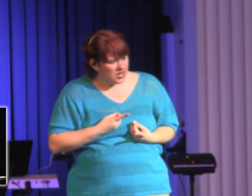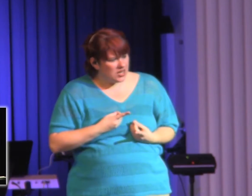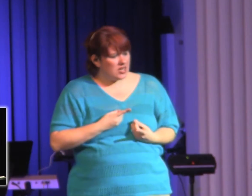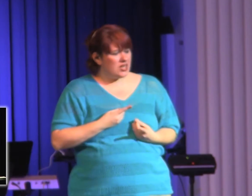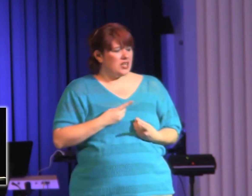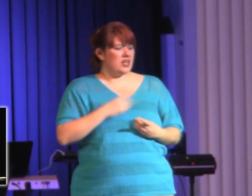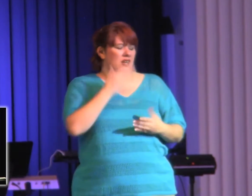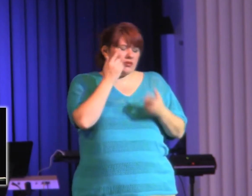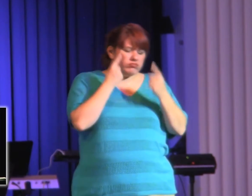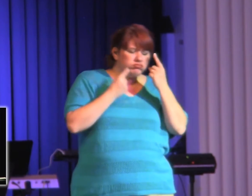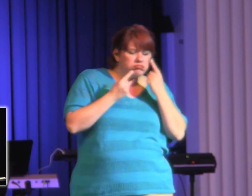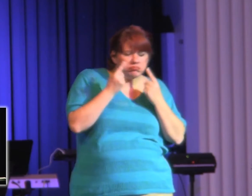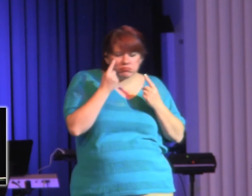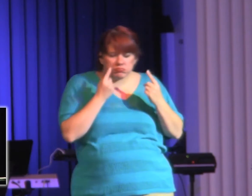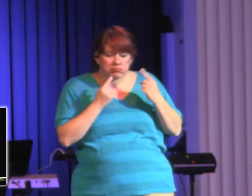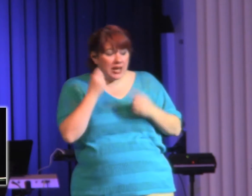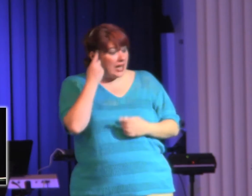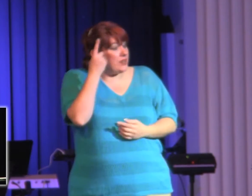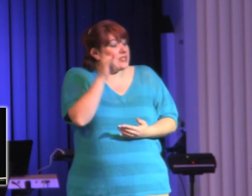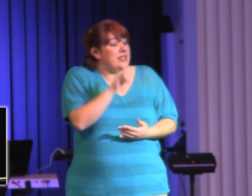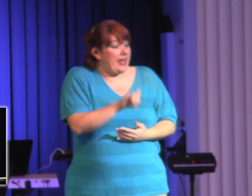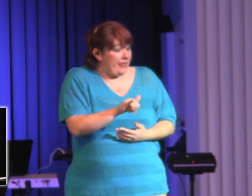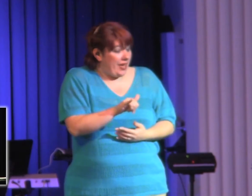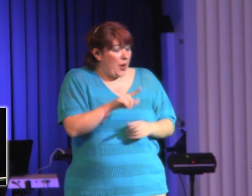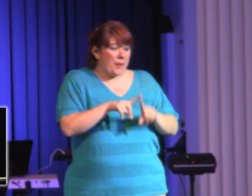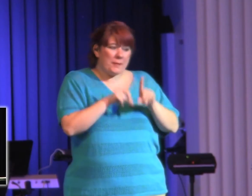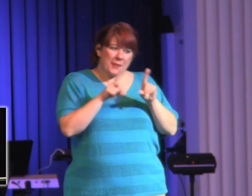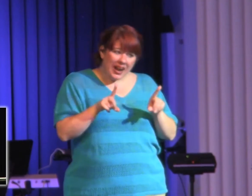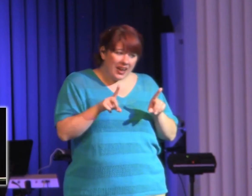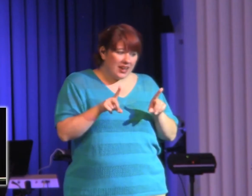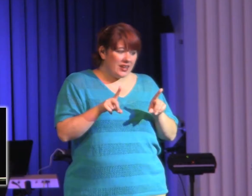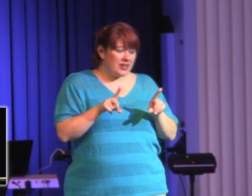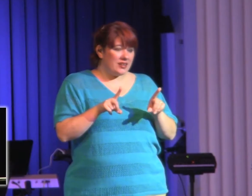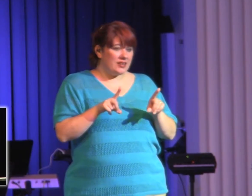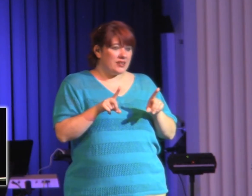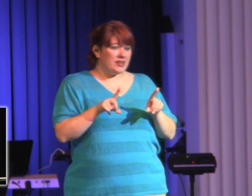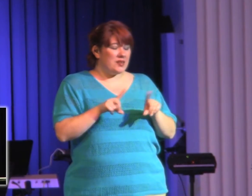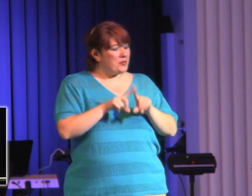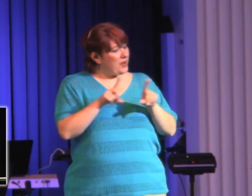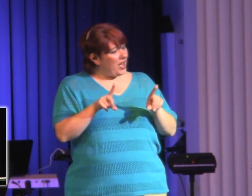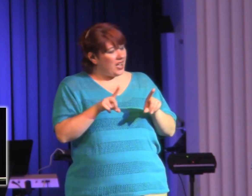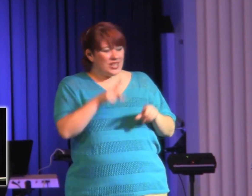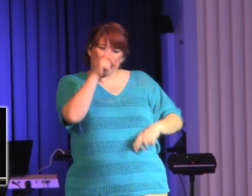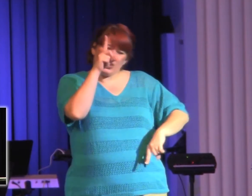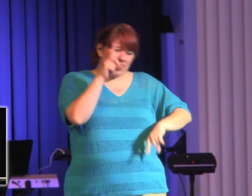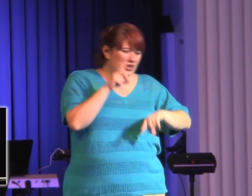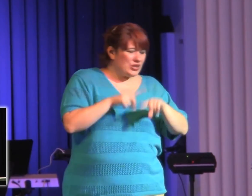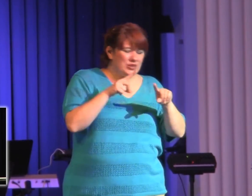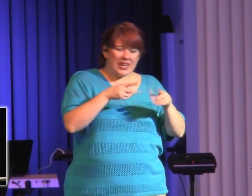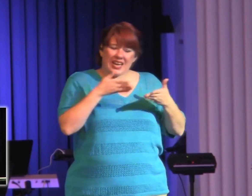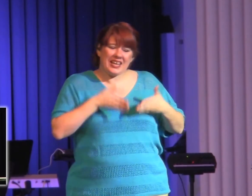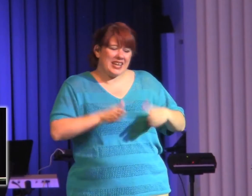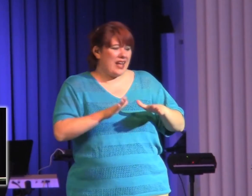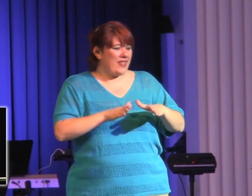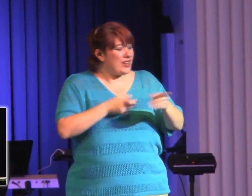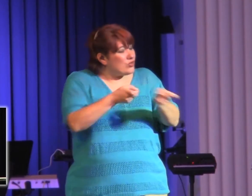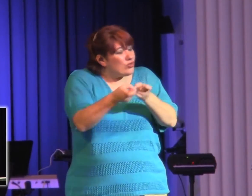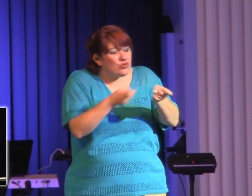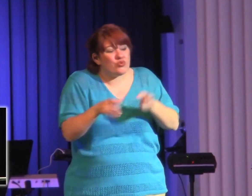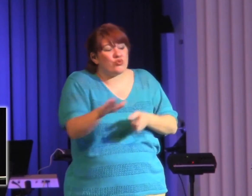But there comes a point where, you know what? You've to take those thoughts, and you've got to make them captive. You know something?